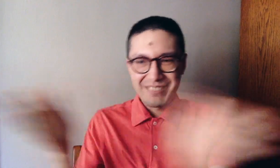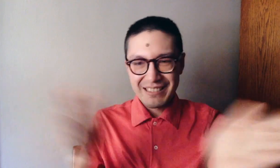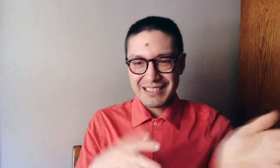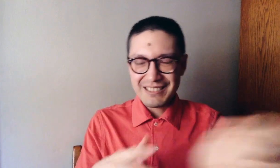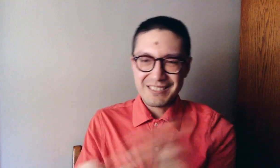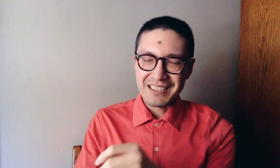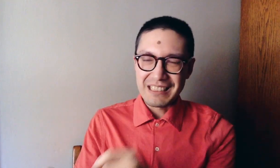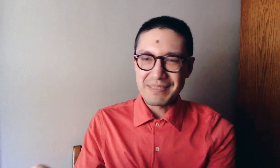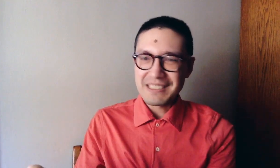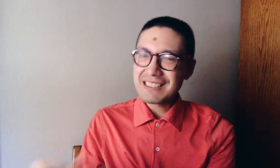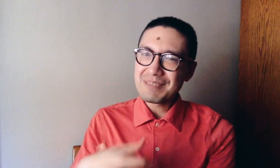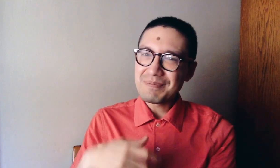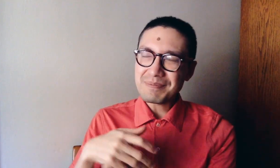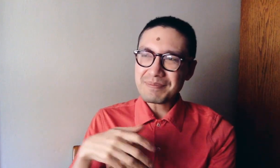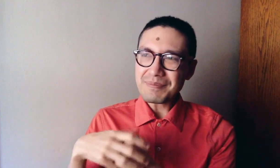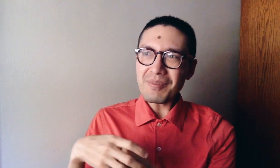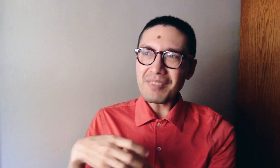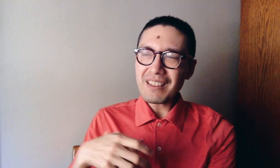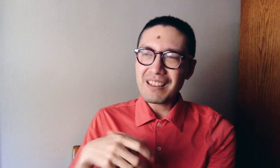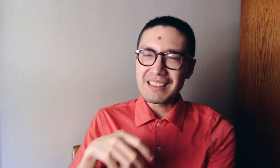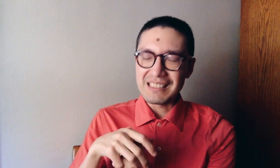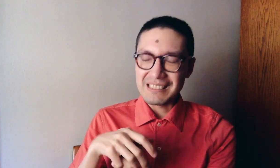different clips, uh,